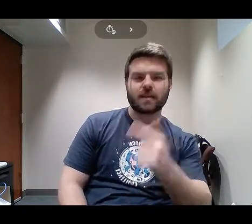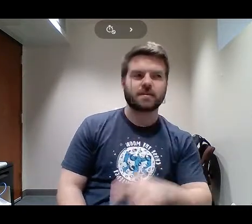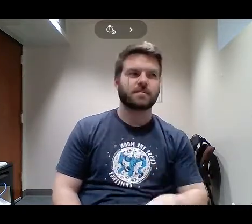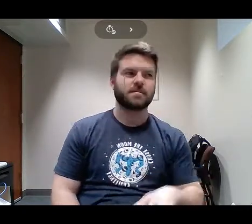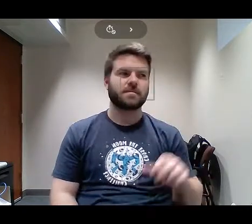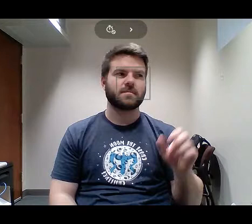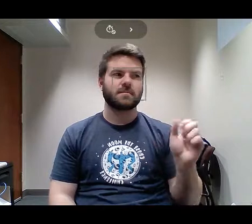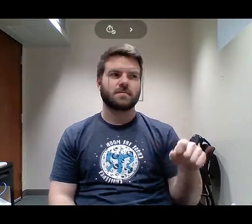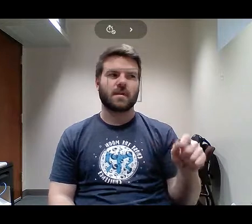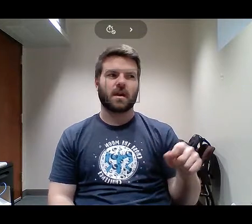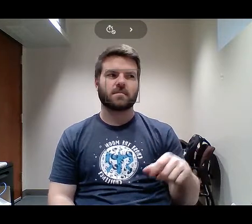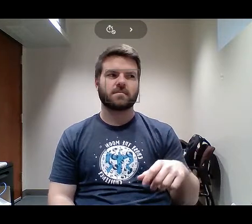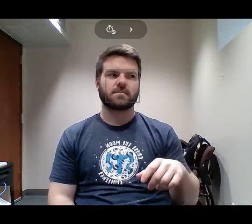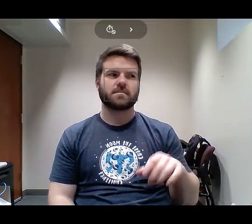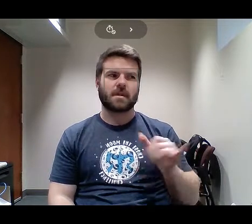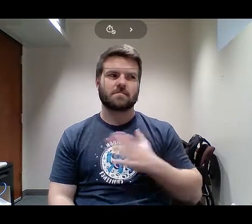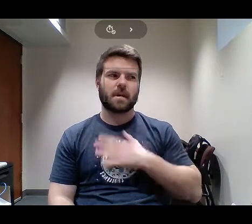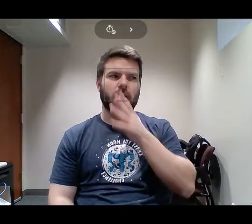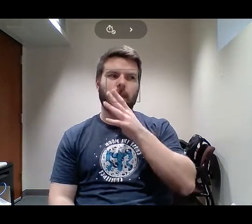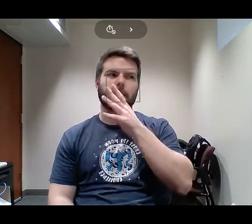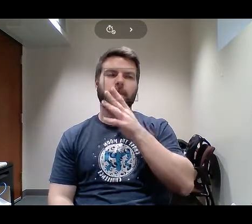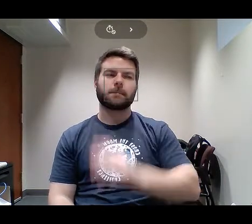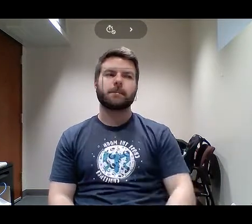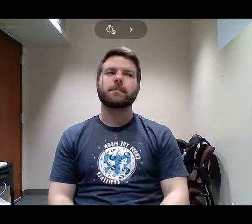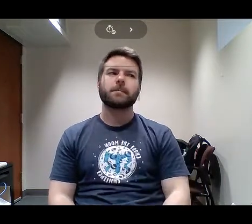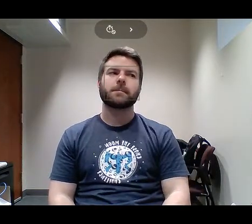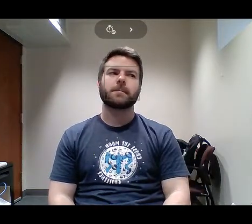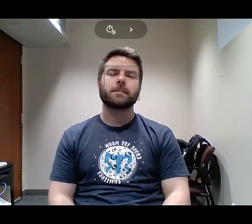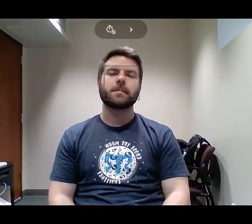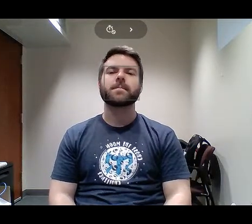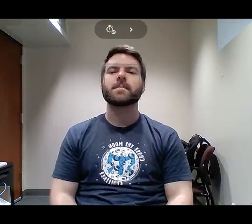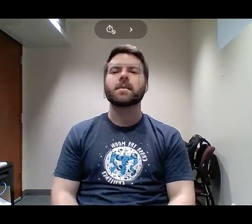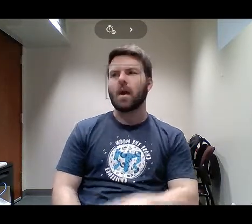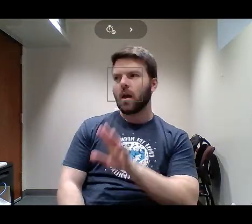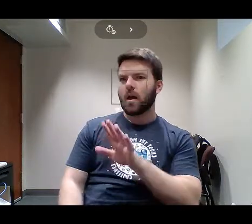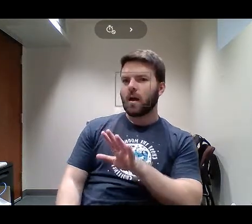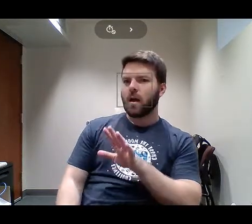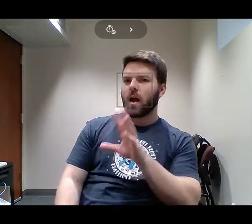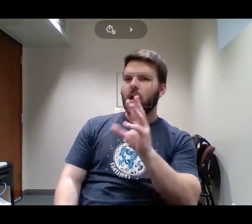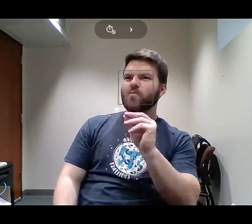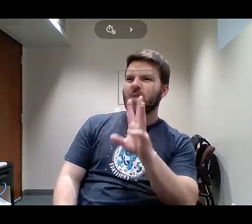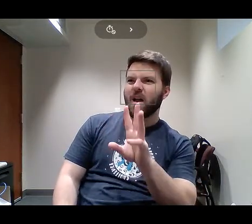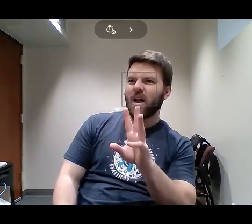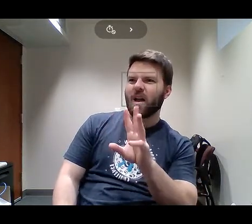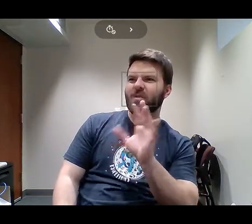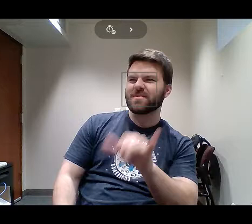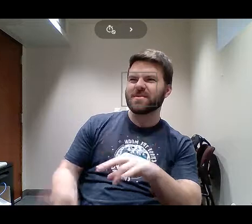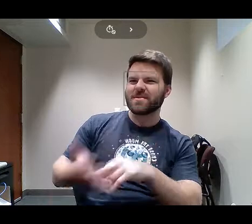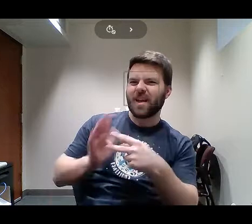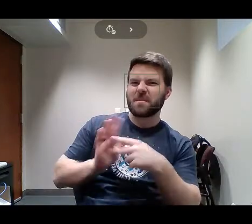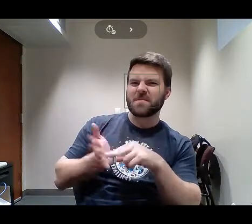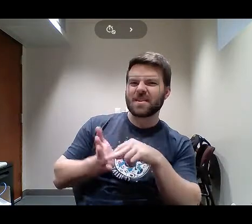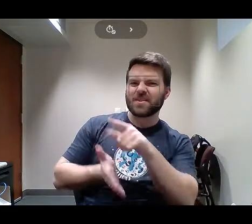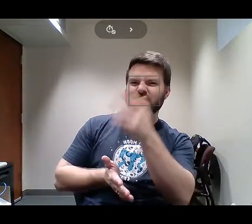she's my mom. And so the person says, oh, my God, does it mean, like, you know Oprah Winfrey?